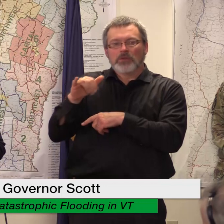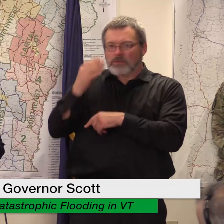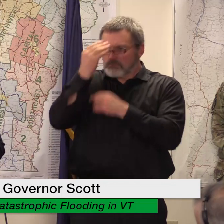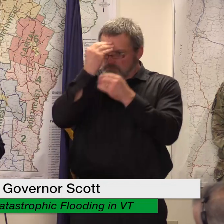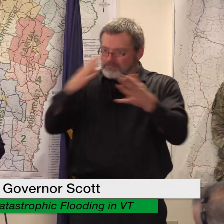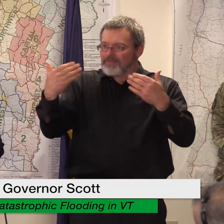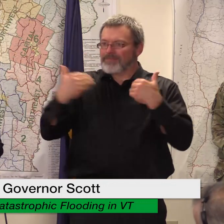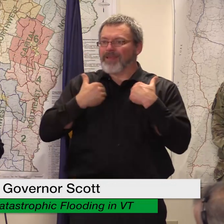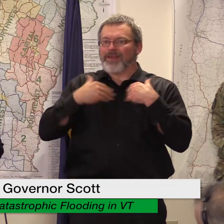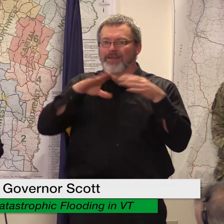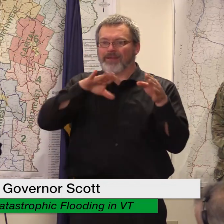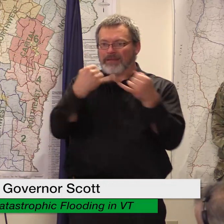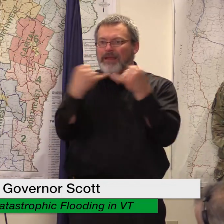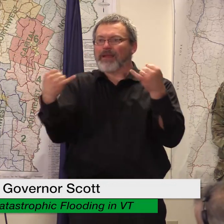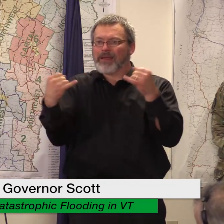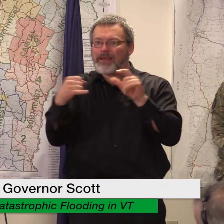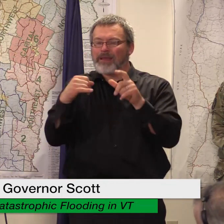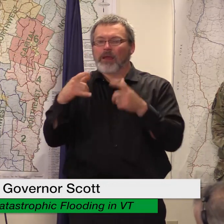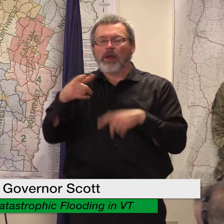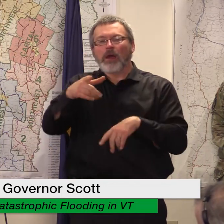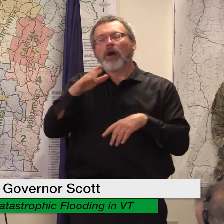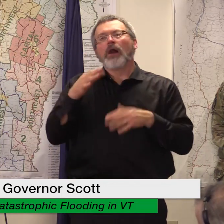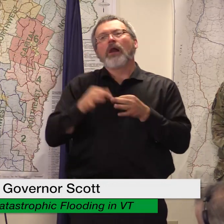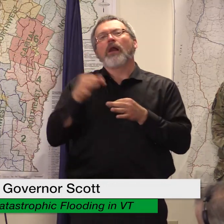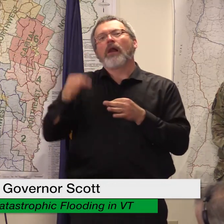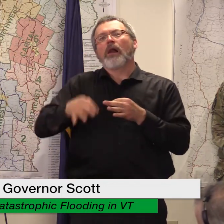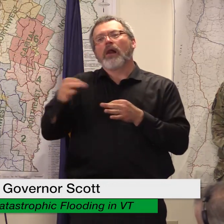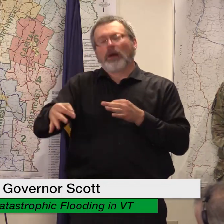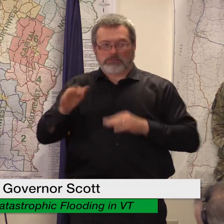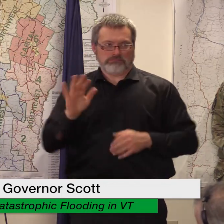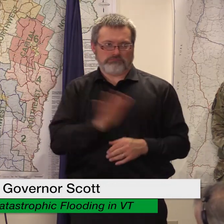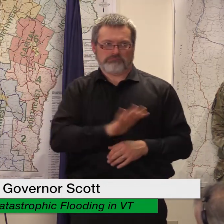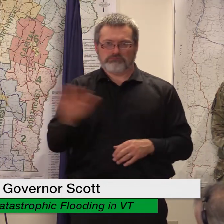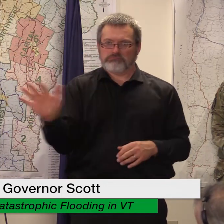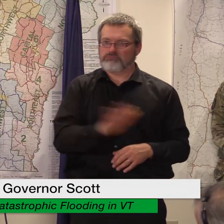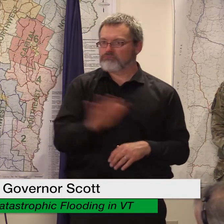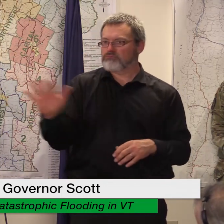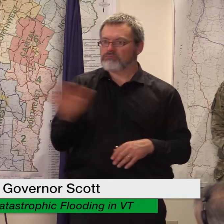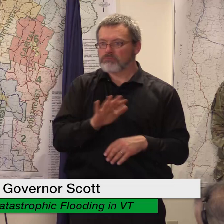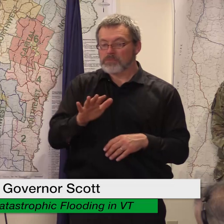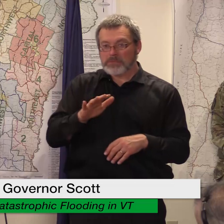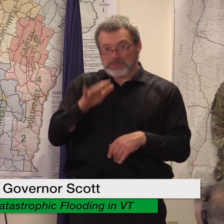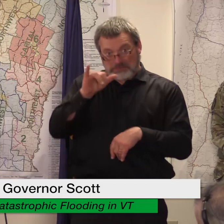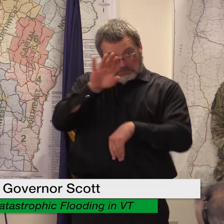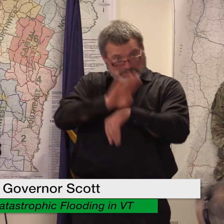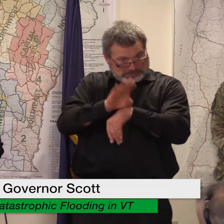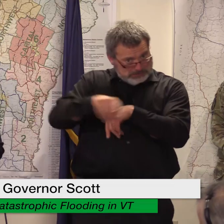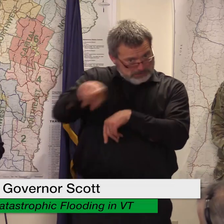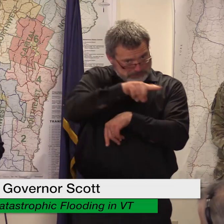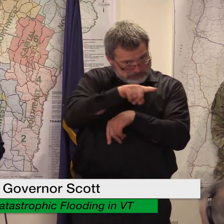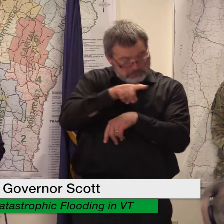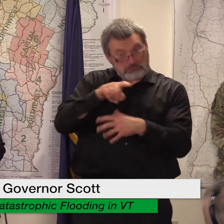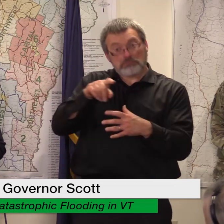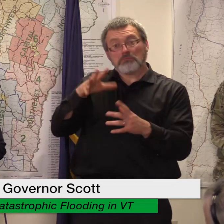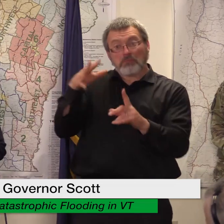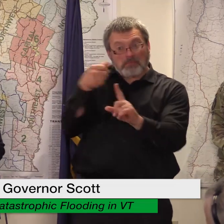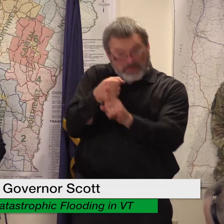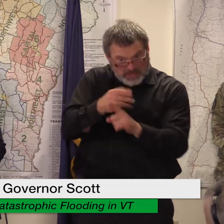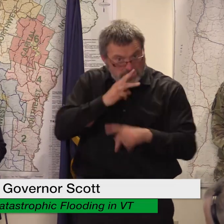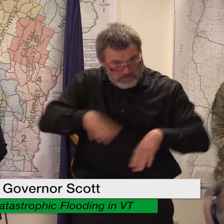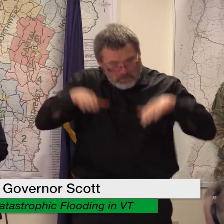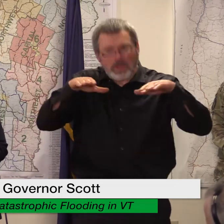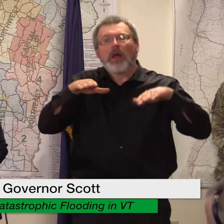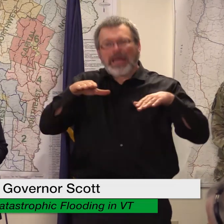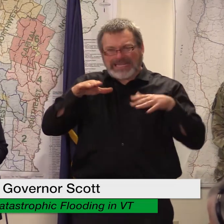that businesses don't wait to apply for that even though those are loans we really don't want anybody to miss an opportunity they could